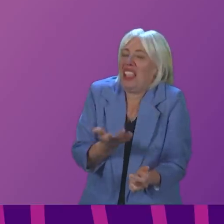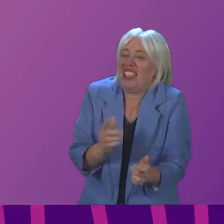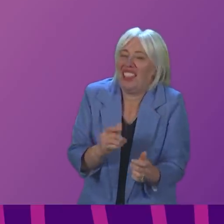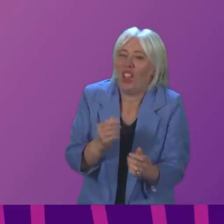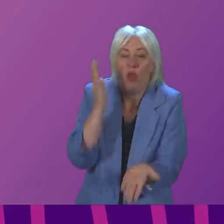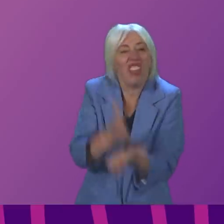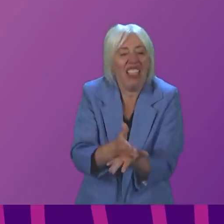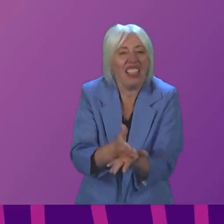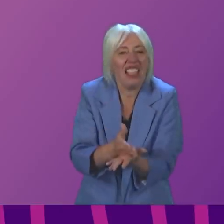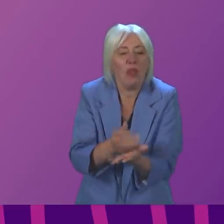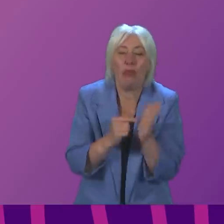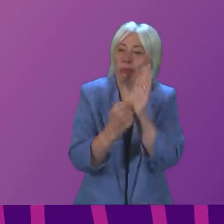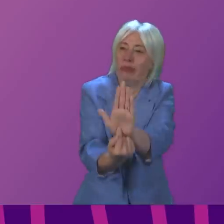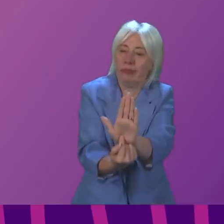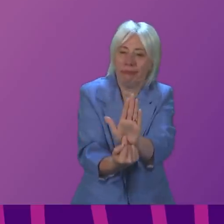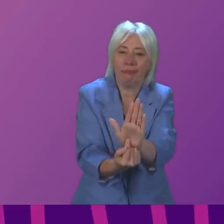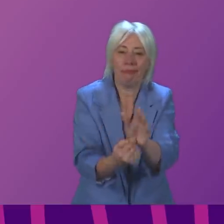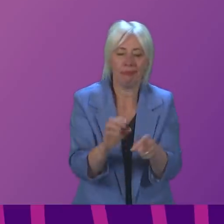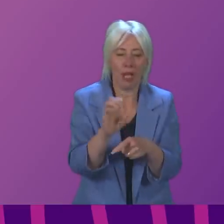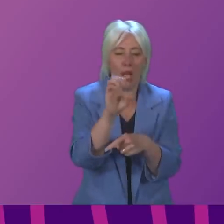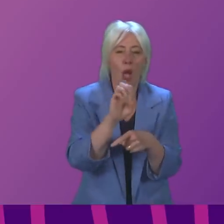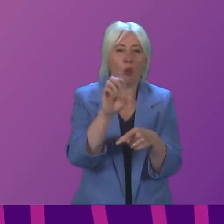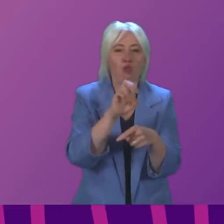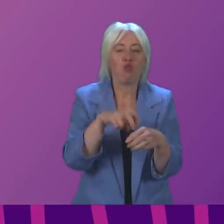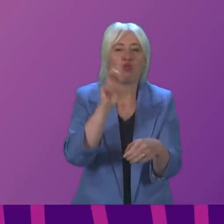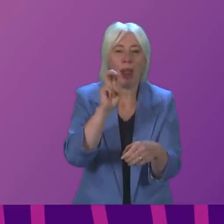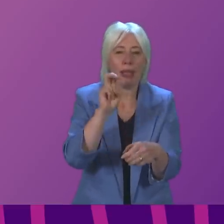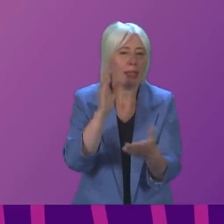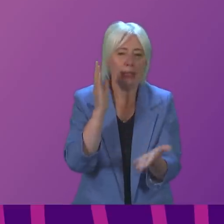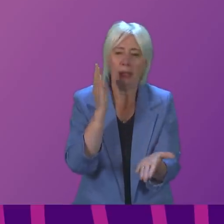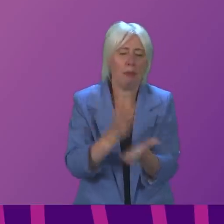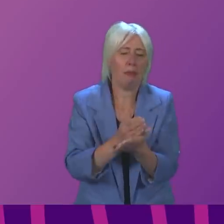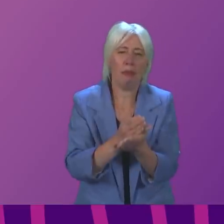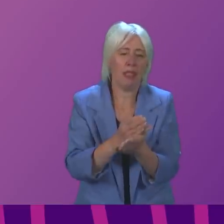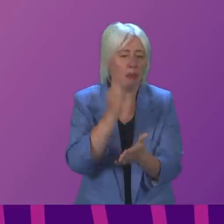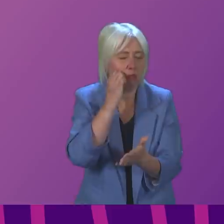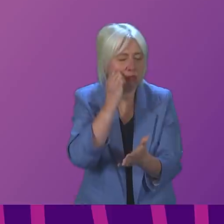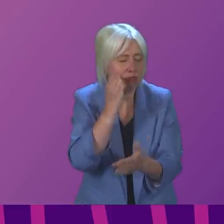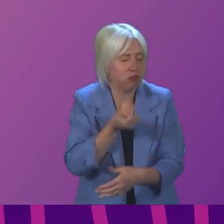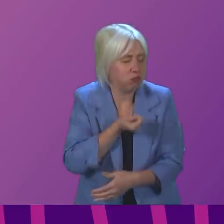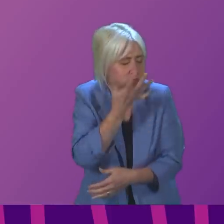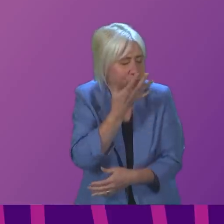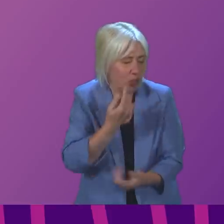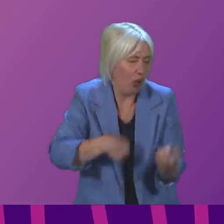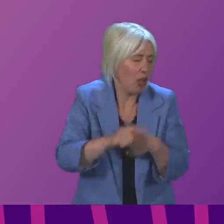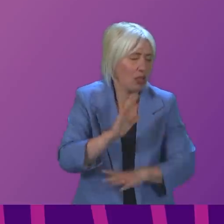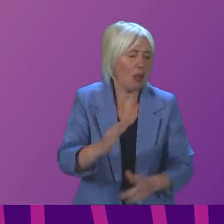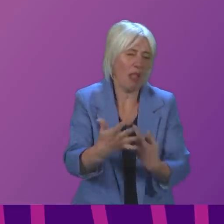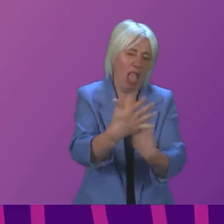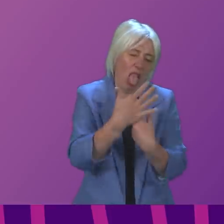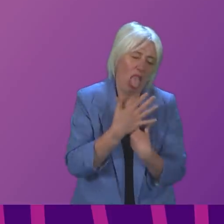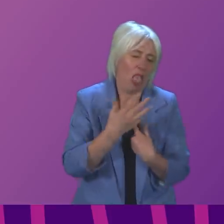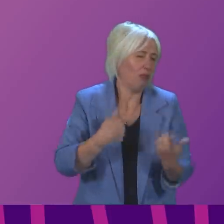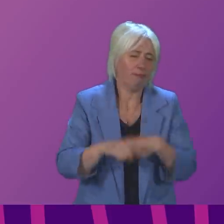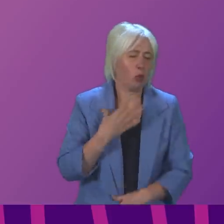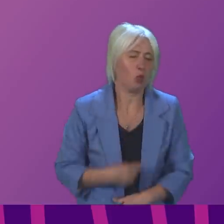to them. Brexit has been a democratic insult and offence to Scotland because it has been imposed upon us against our